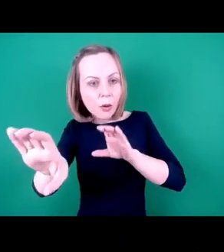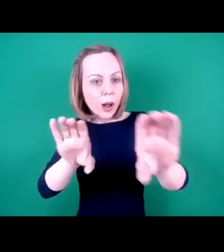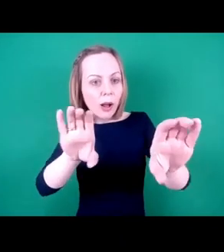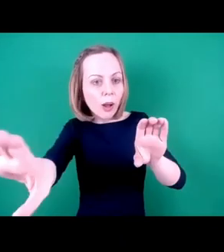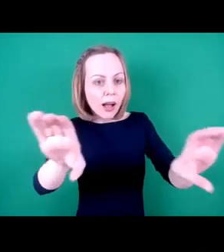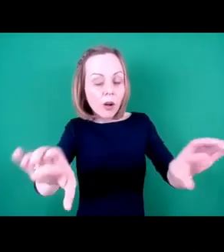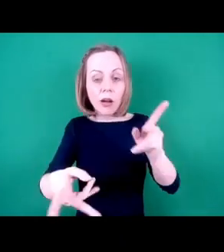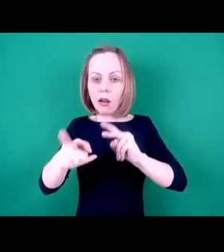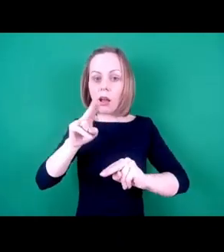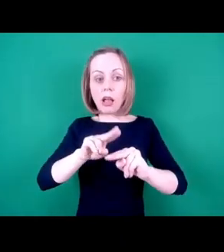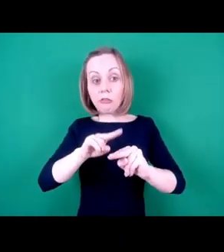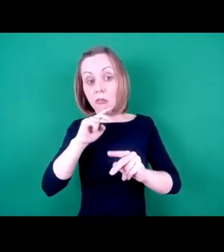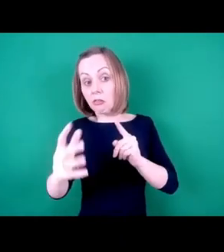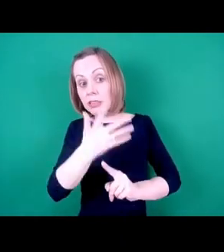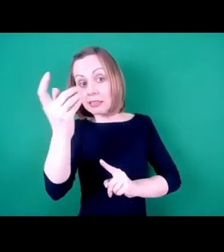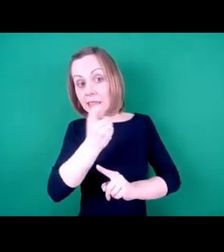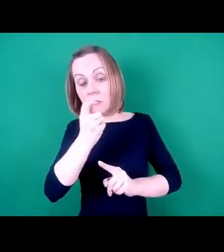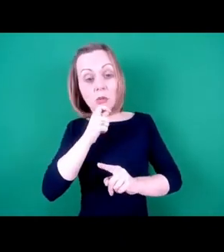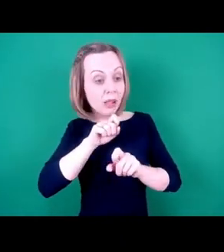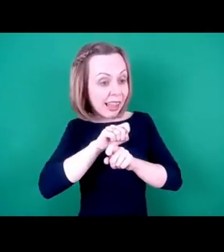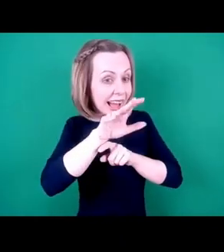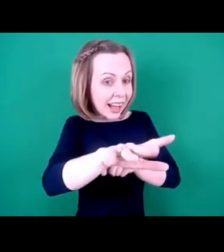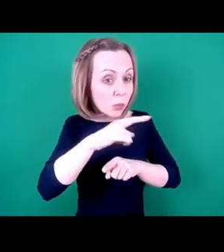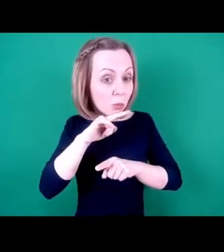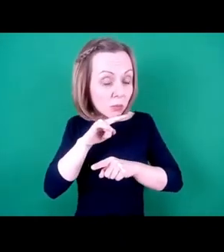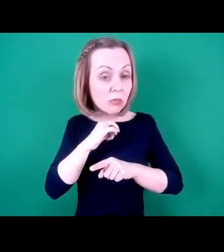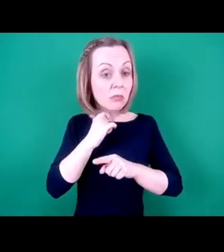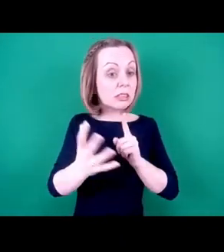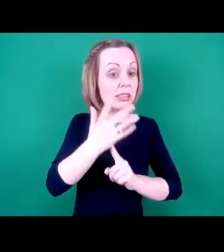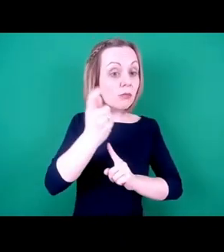out well, we might expand it into other programmes.